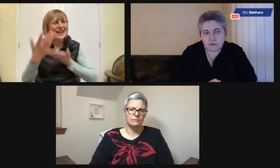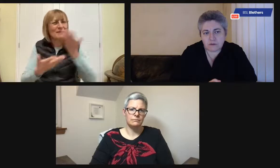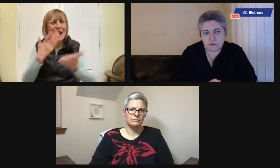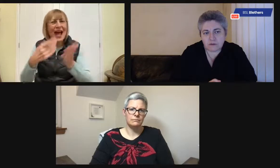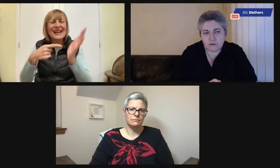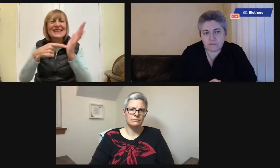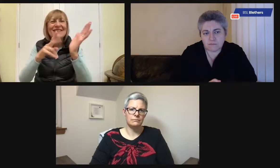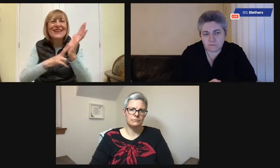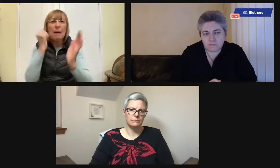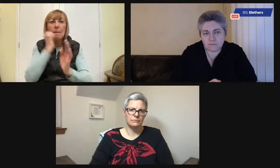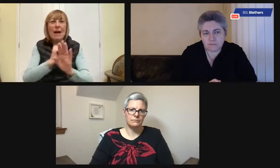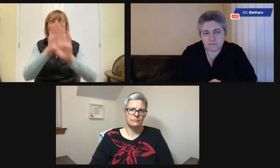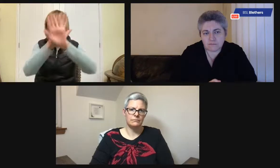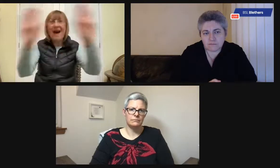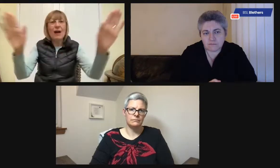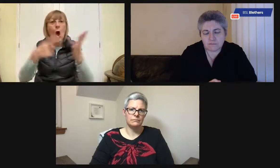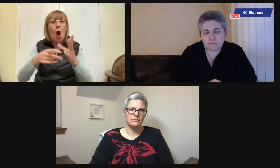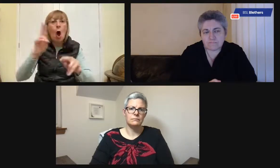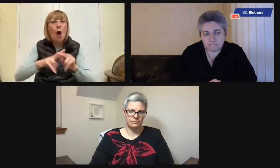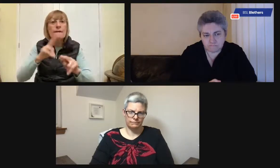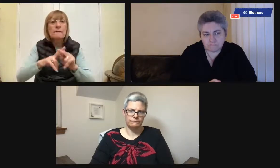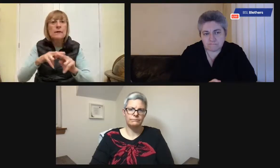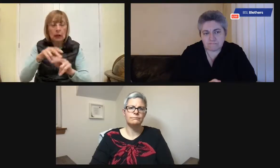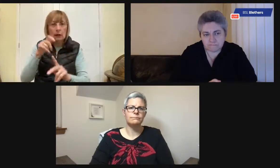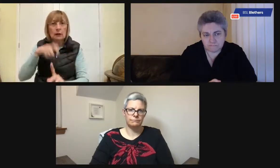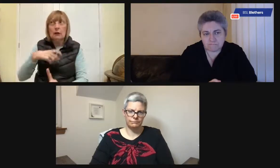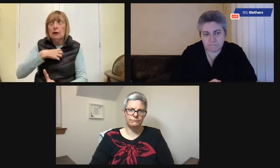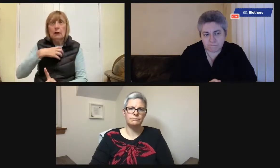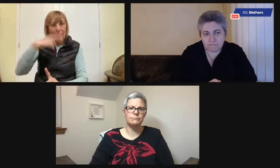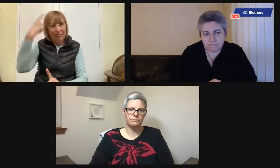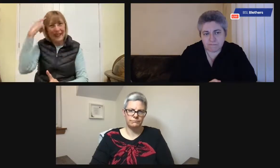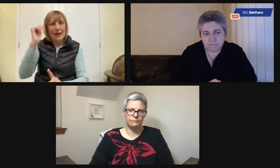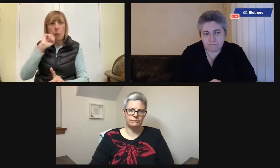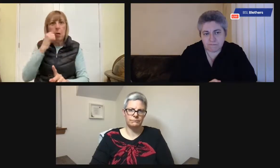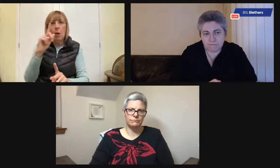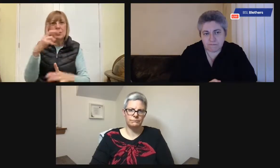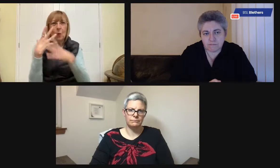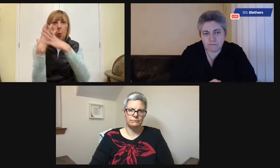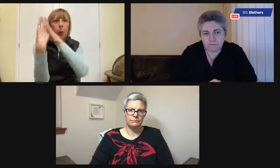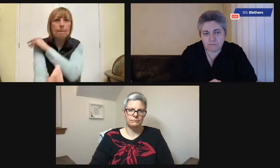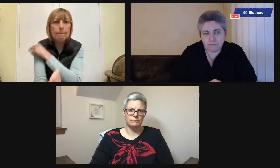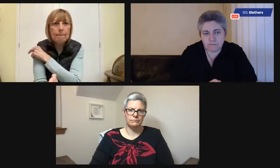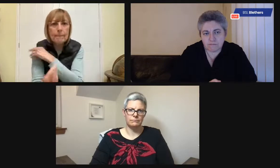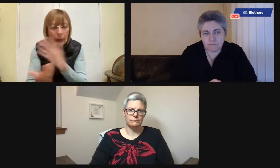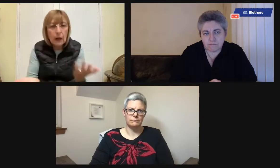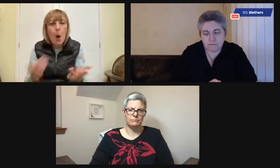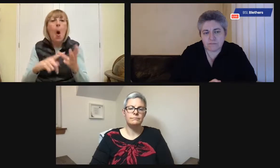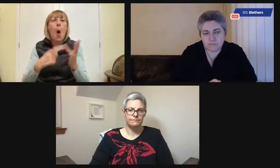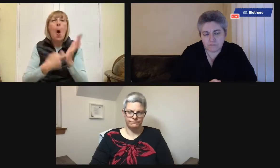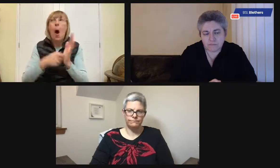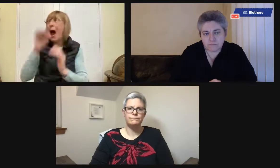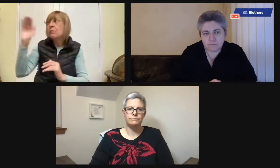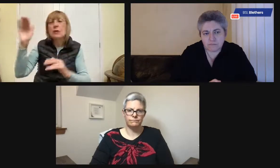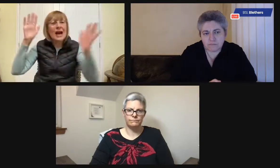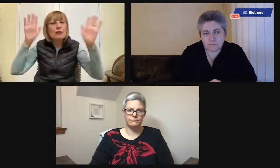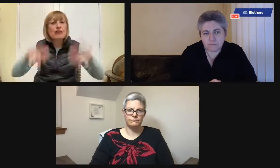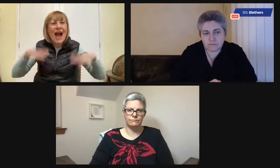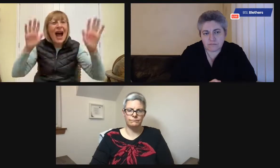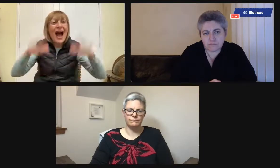Black, I think we've already talked about, if we've got a black TV screen, you don't know whether it's off or it's on. Also, it